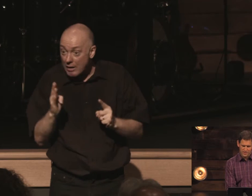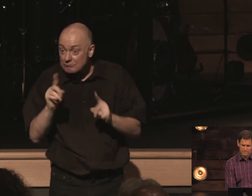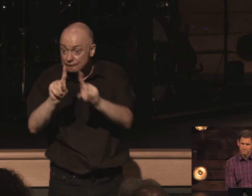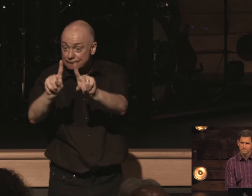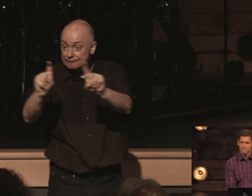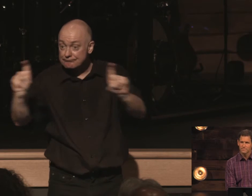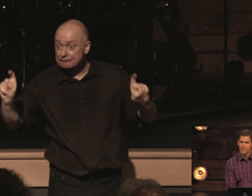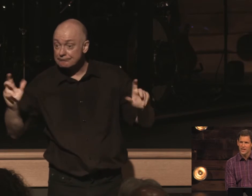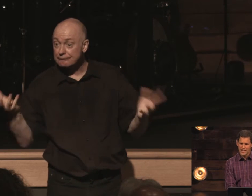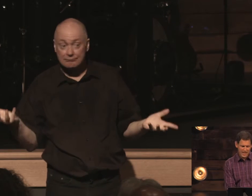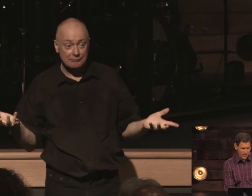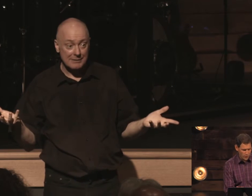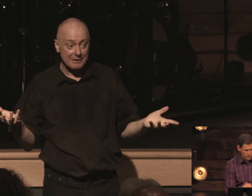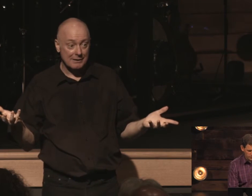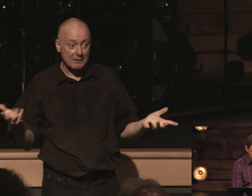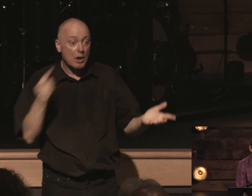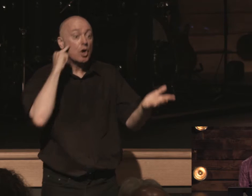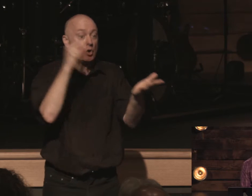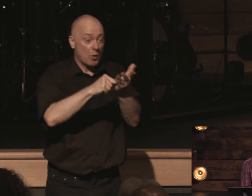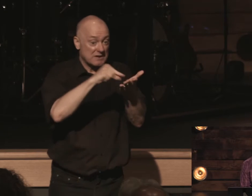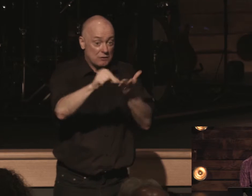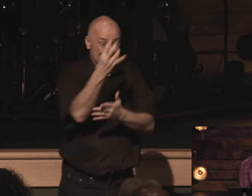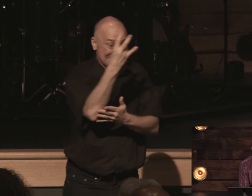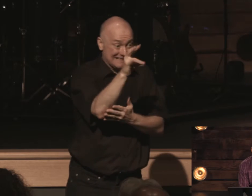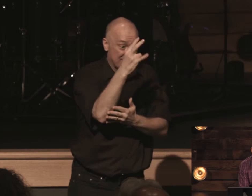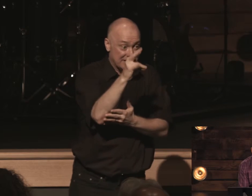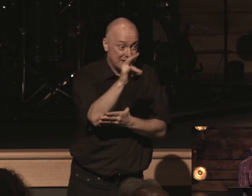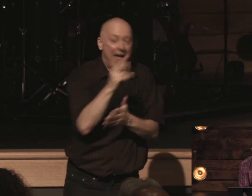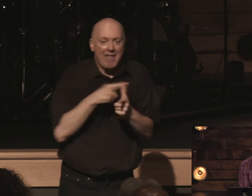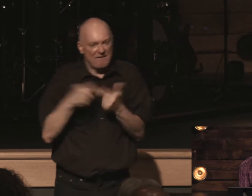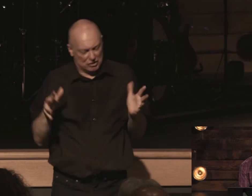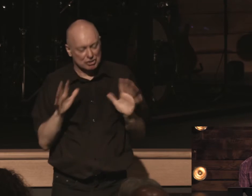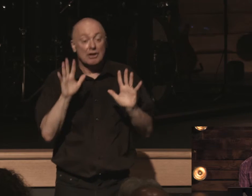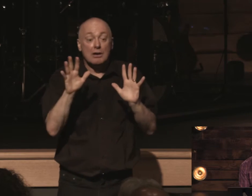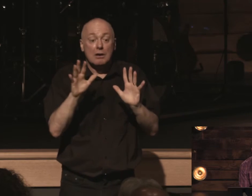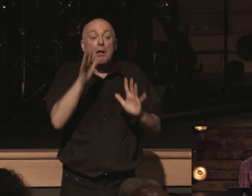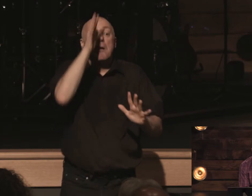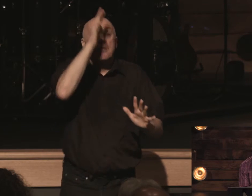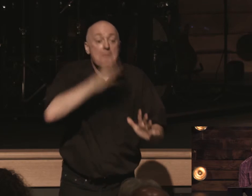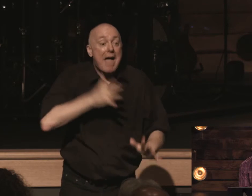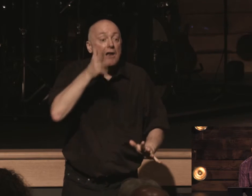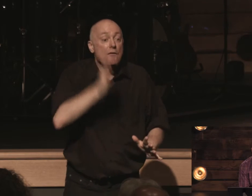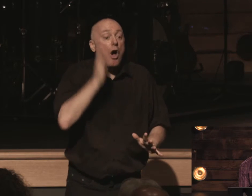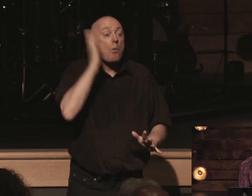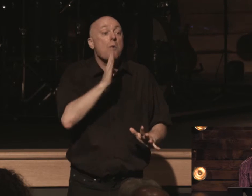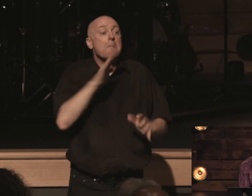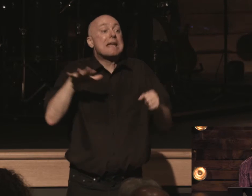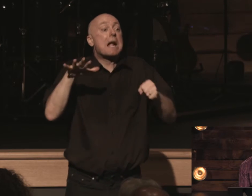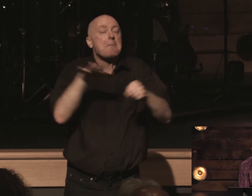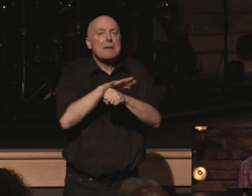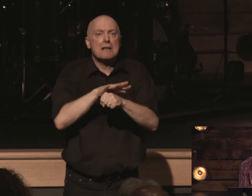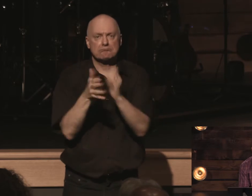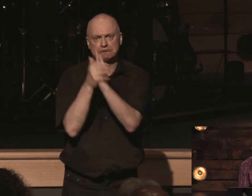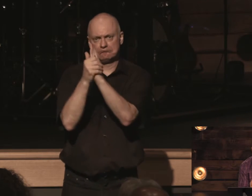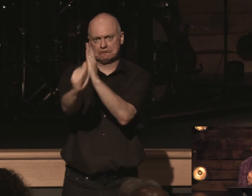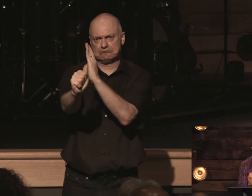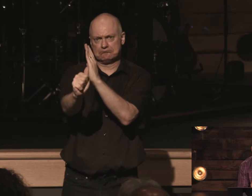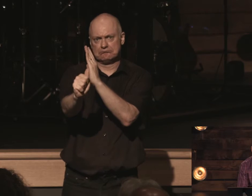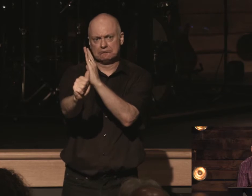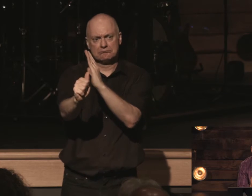and again notice verse 17 i'm done here that the man of god may be complete or competent equipped for every